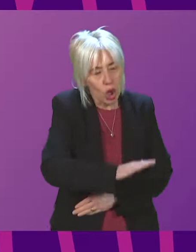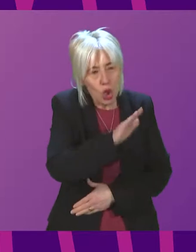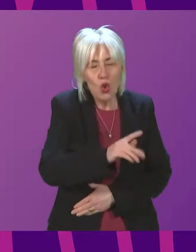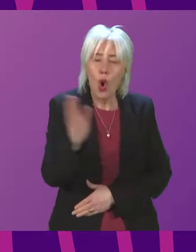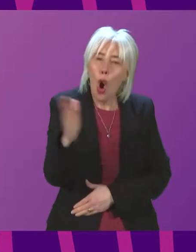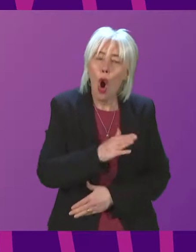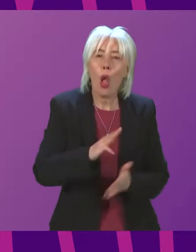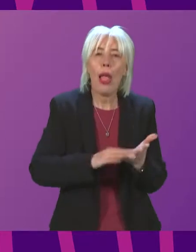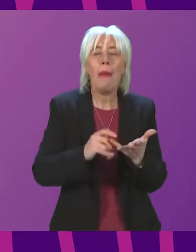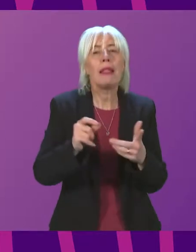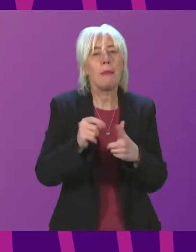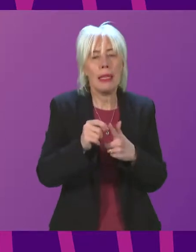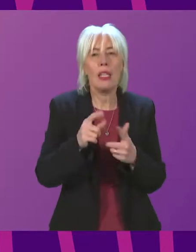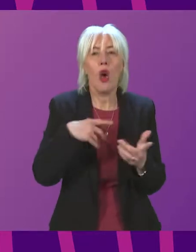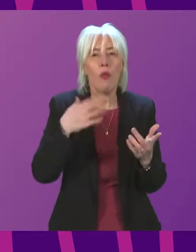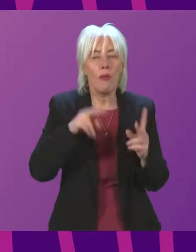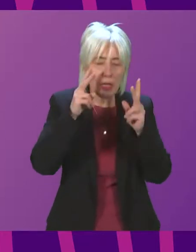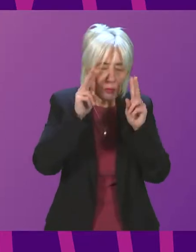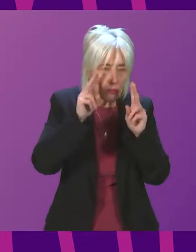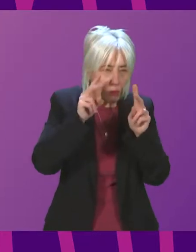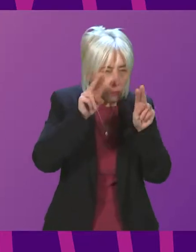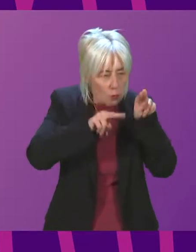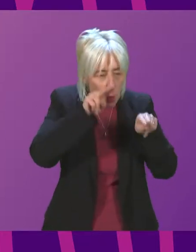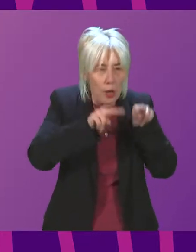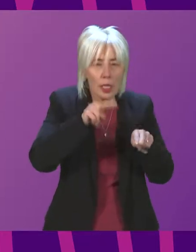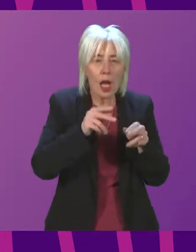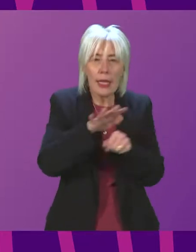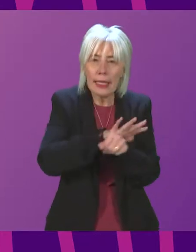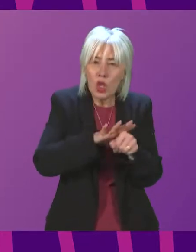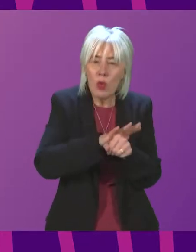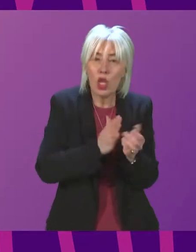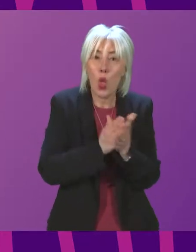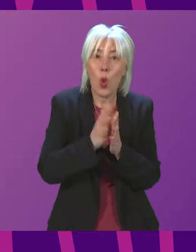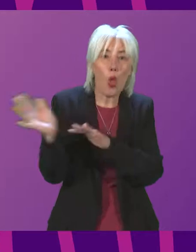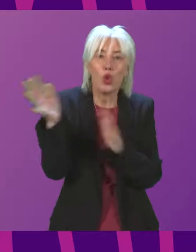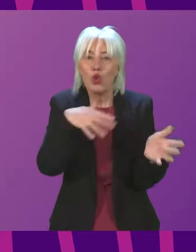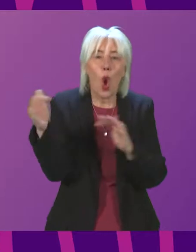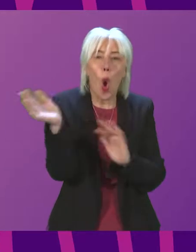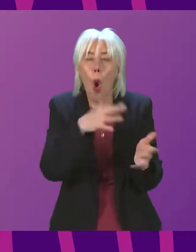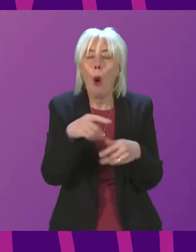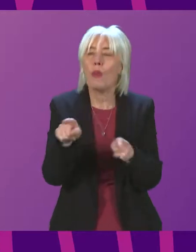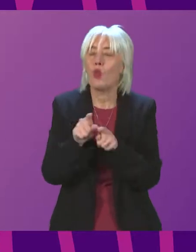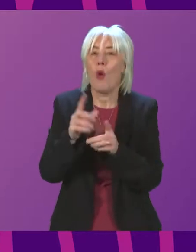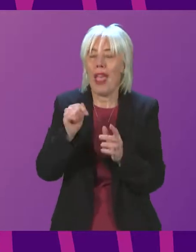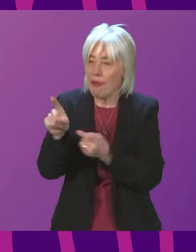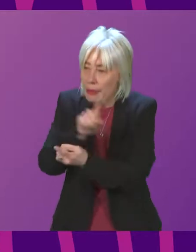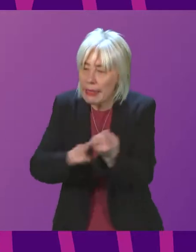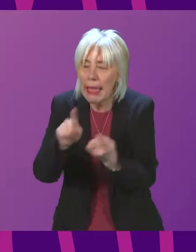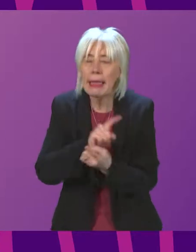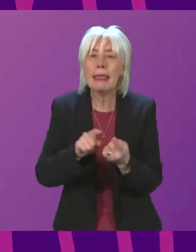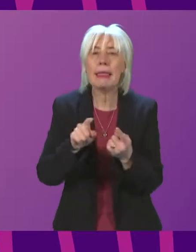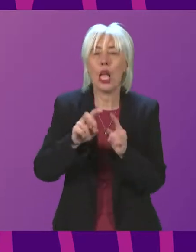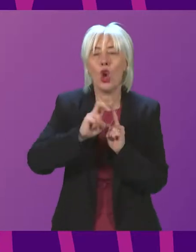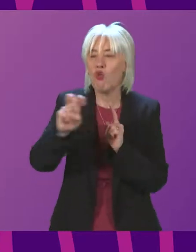all MSPs that we have been monitoring the situation very closely throughout each storm through regular SCORE meetings and transport resilience